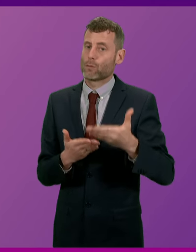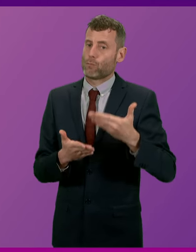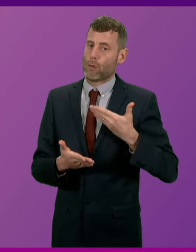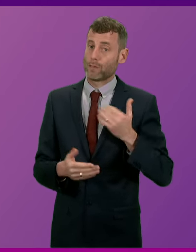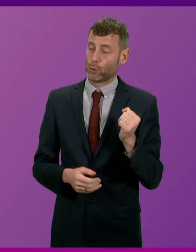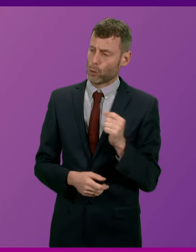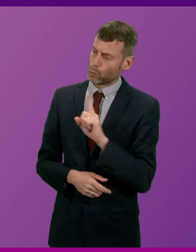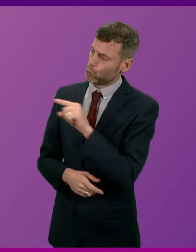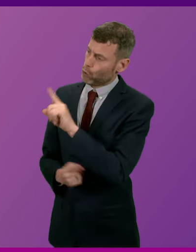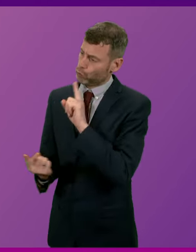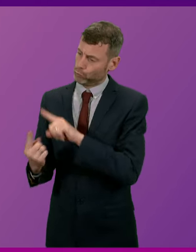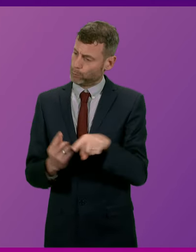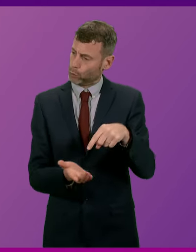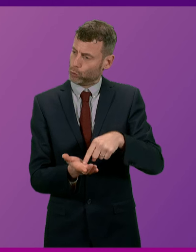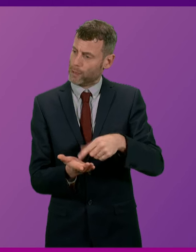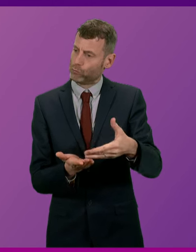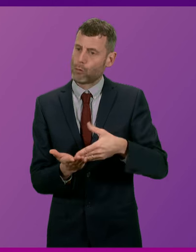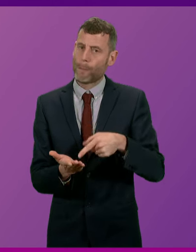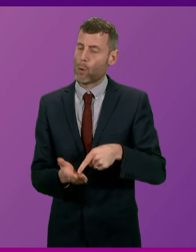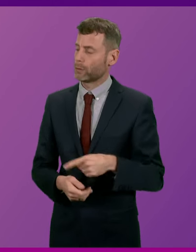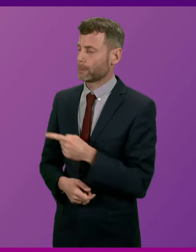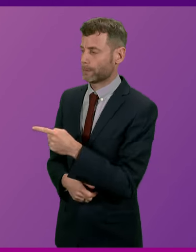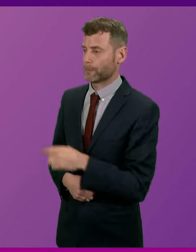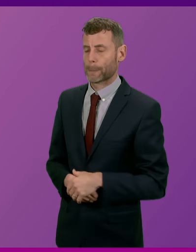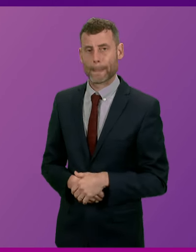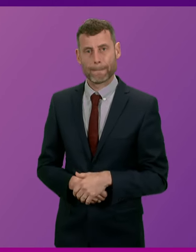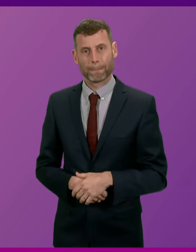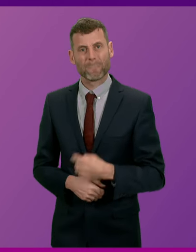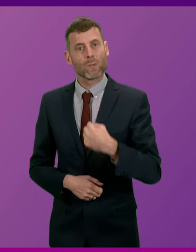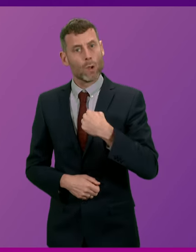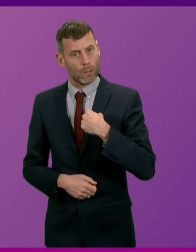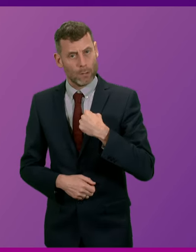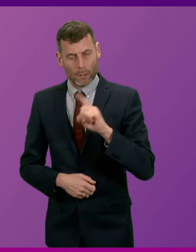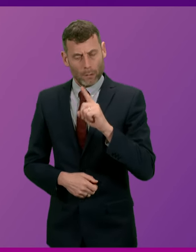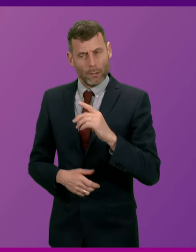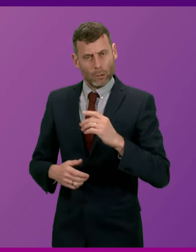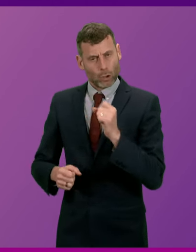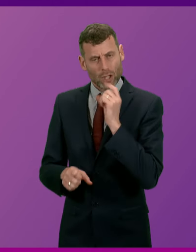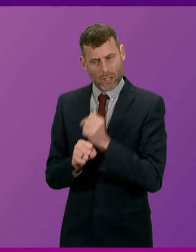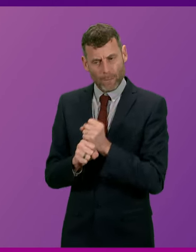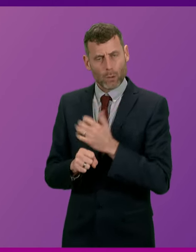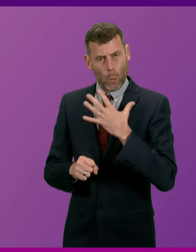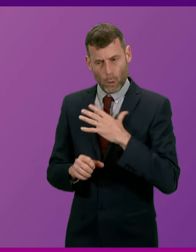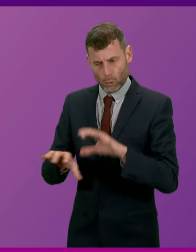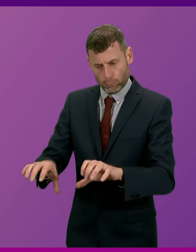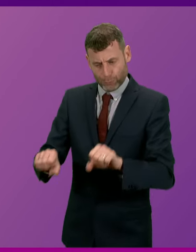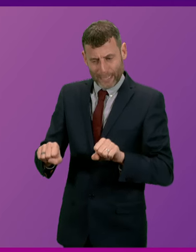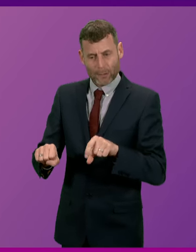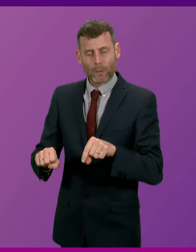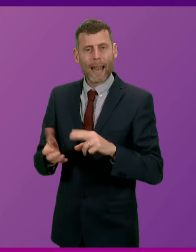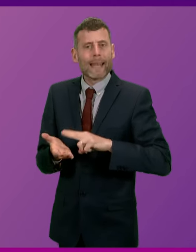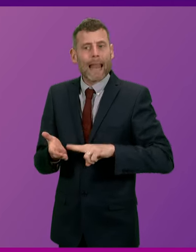First Minister. The Scottish Government is committed to protecting our natural environment to ensure that there are appropriate legal consequences